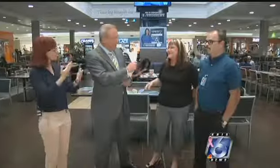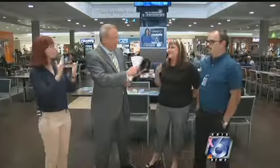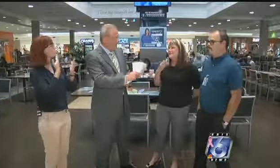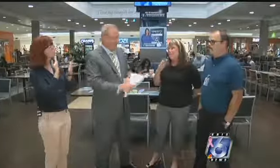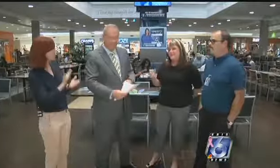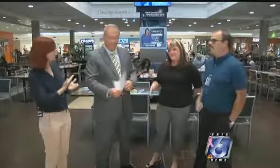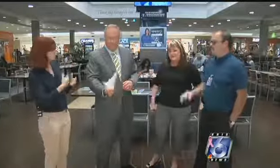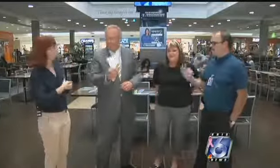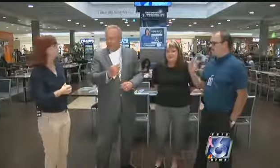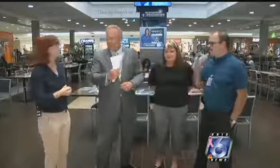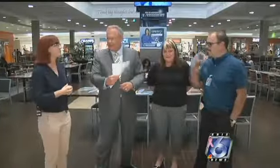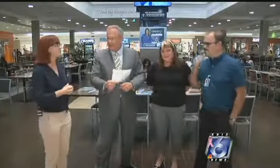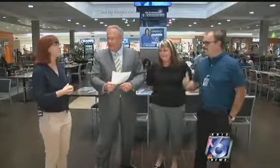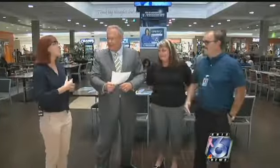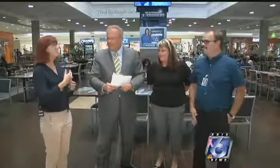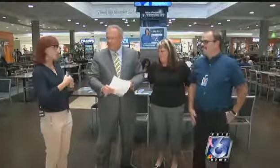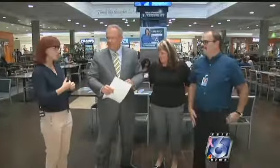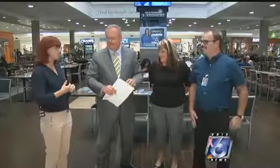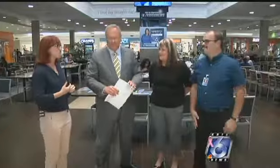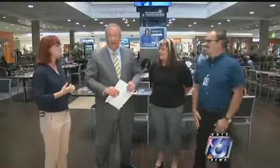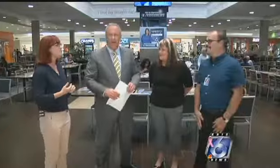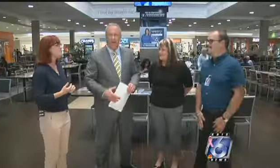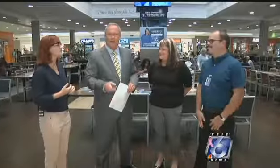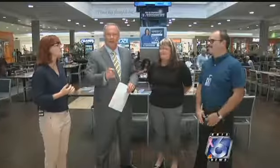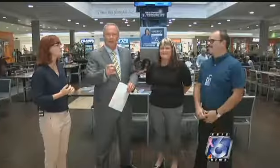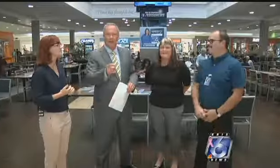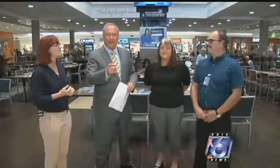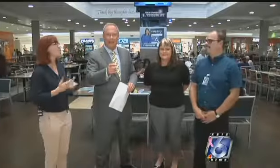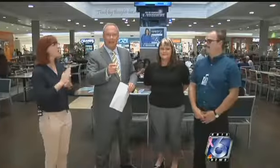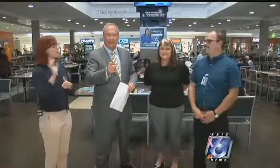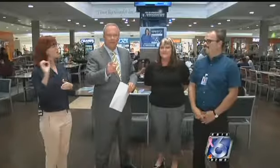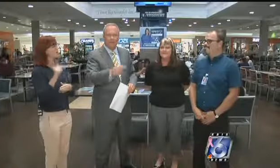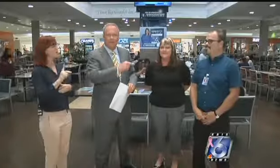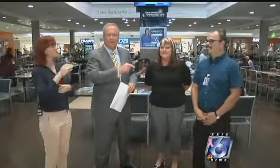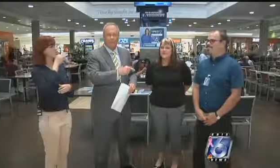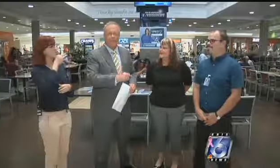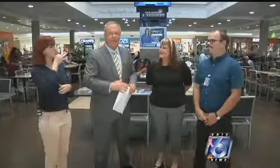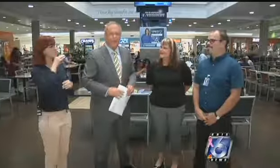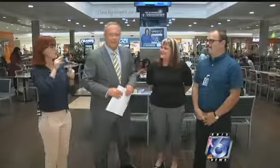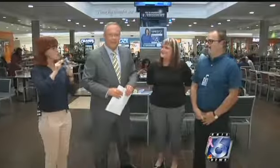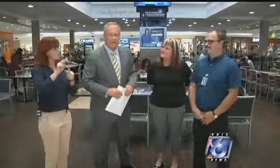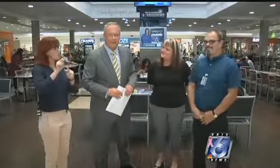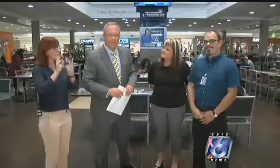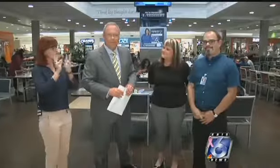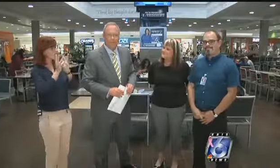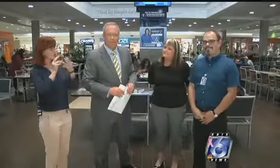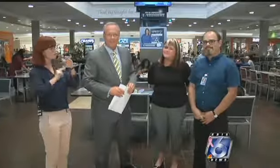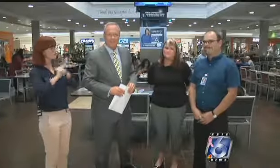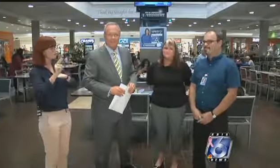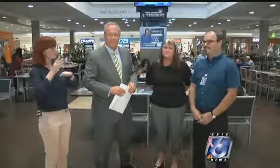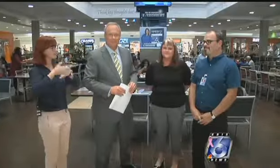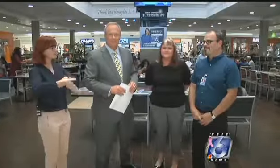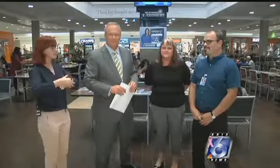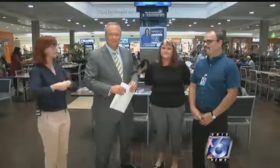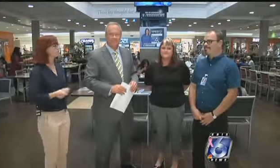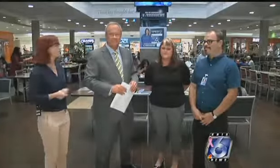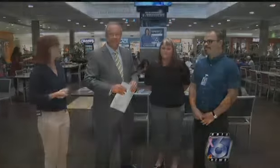you. Thank you. you. Sarah, thank you. Thank you. All right. We'll be back with a look at that forecast right after this.